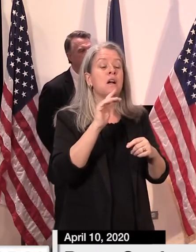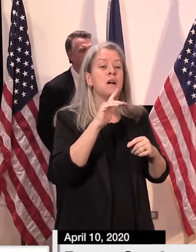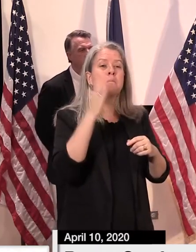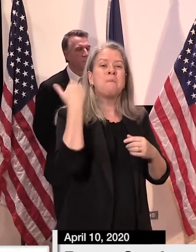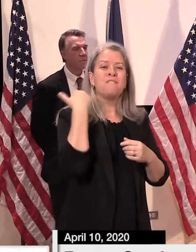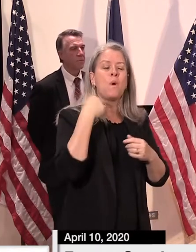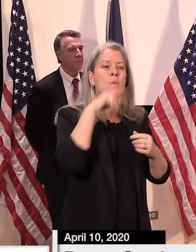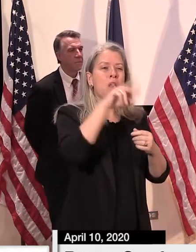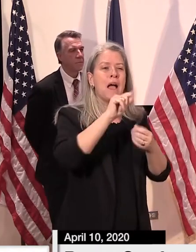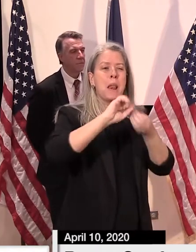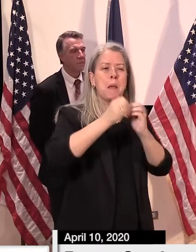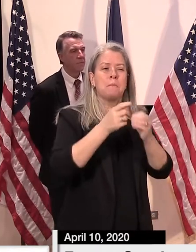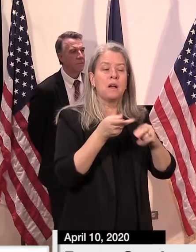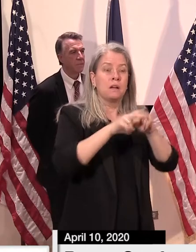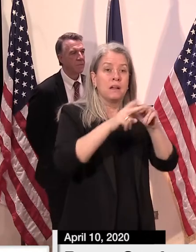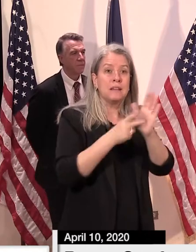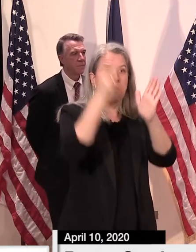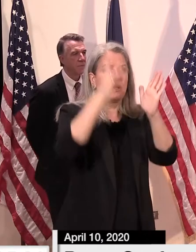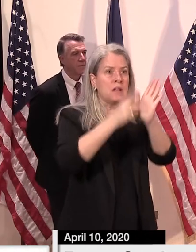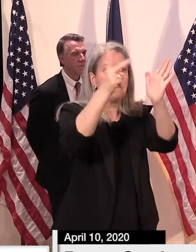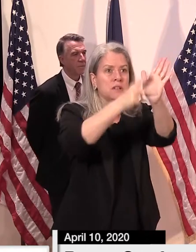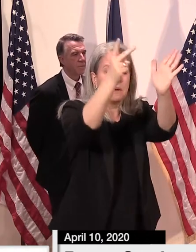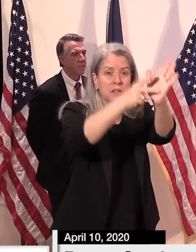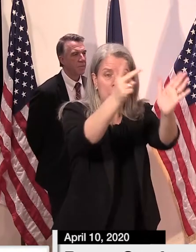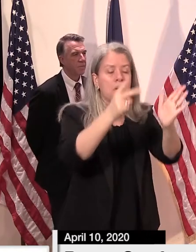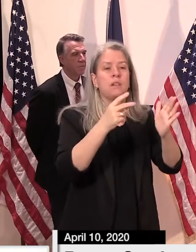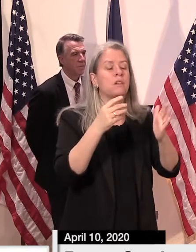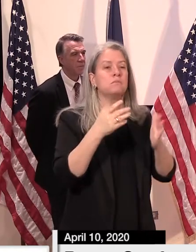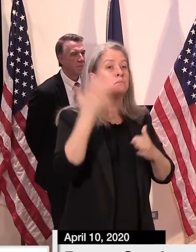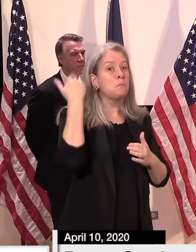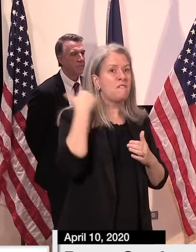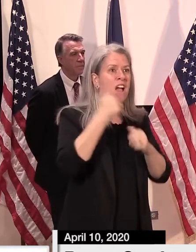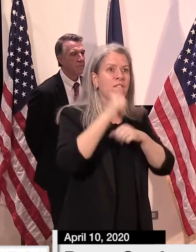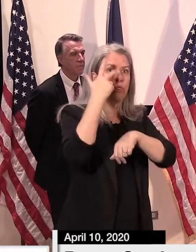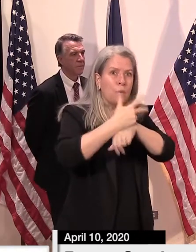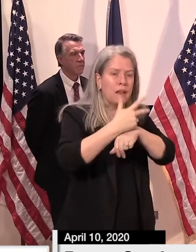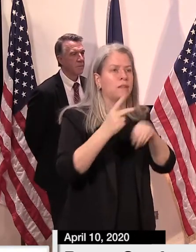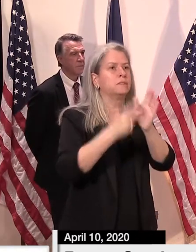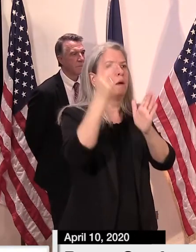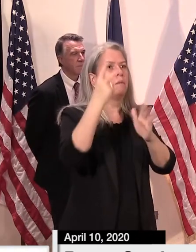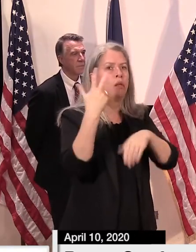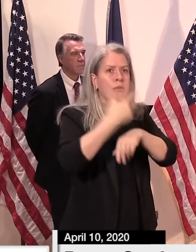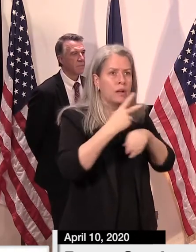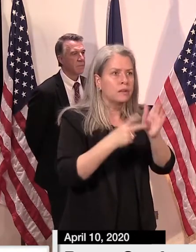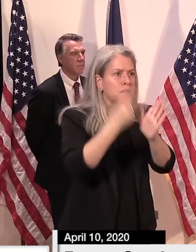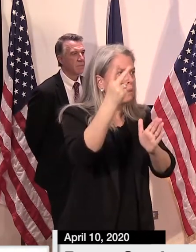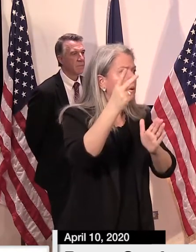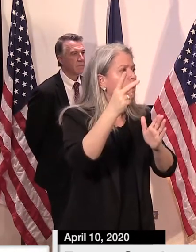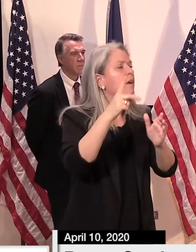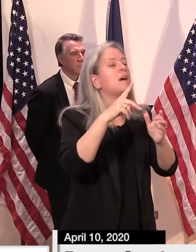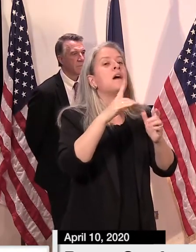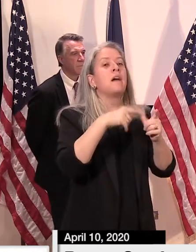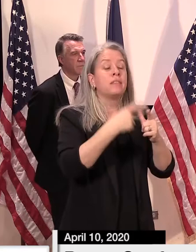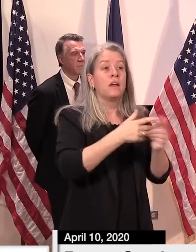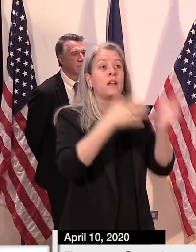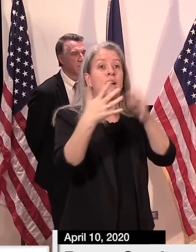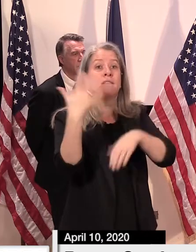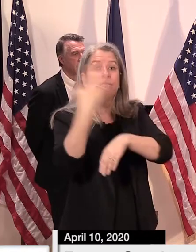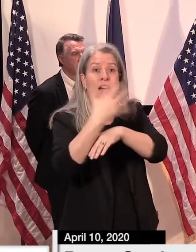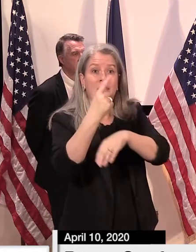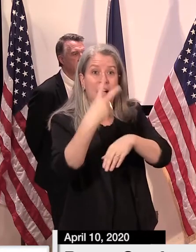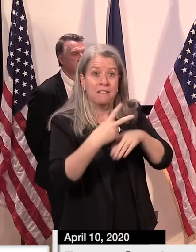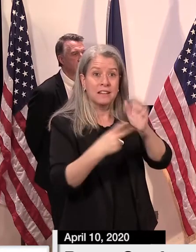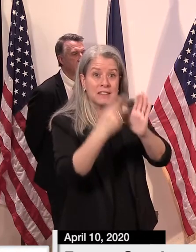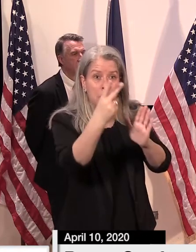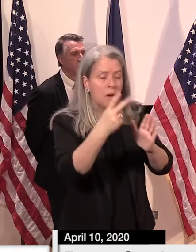continues to lengthen. Initially doubling at a rate of every three days, and then slowing to every five and a half days, and